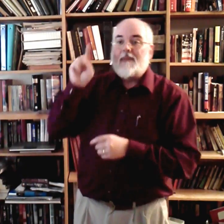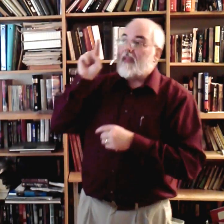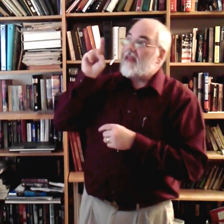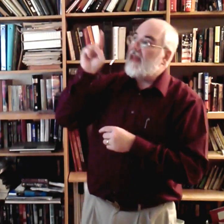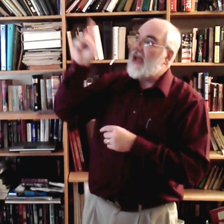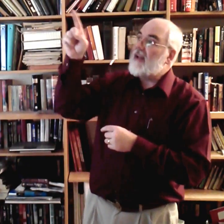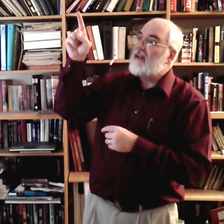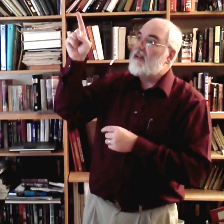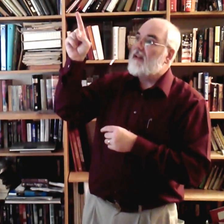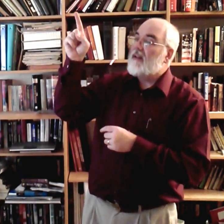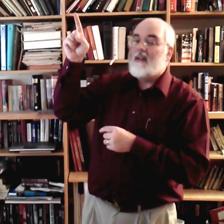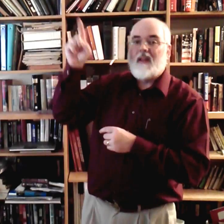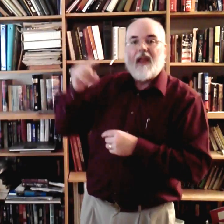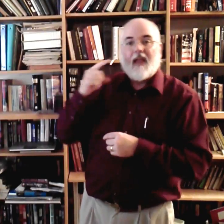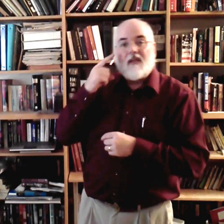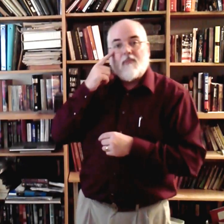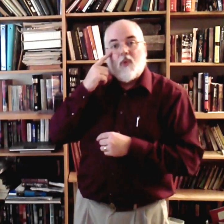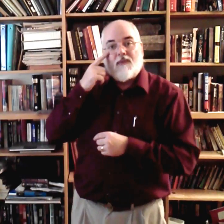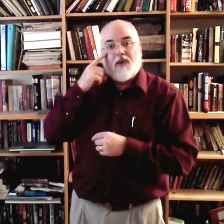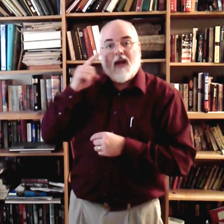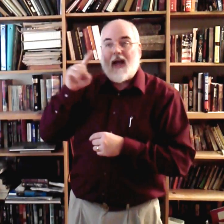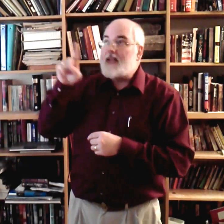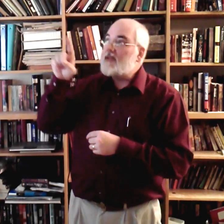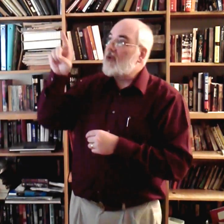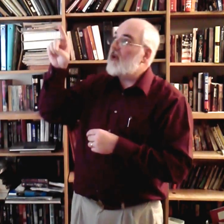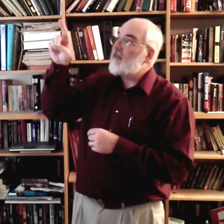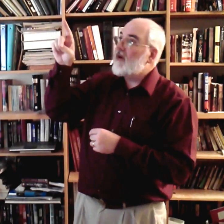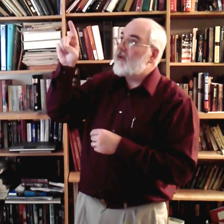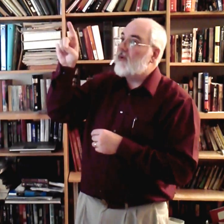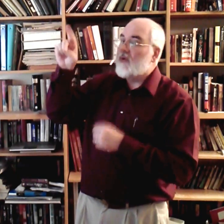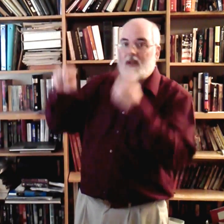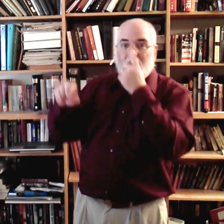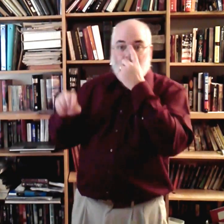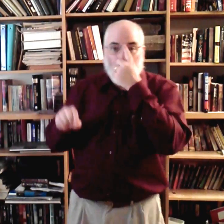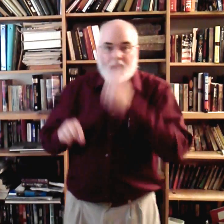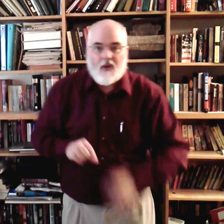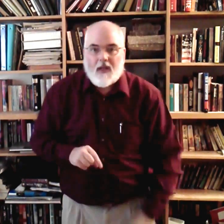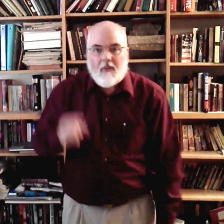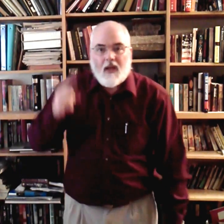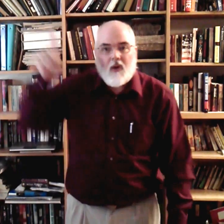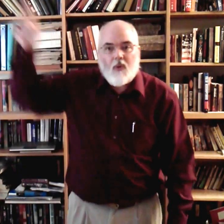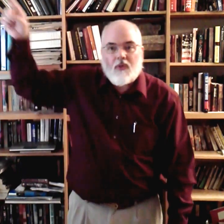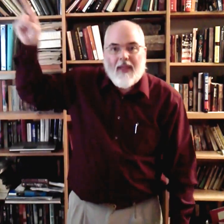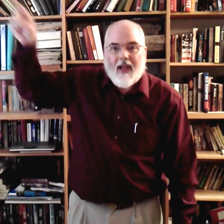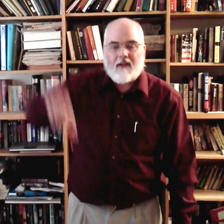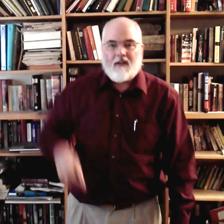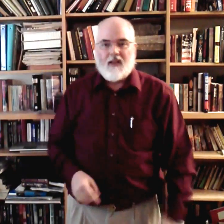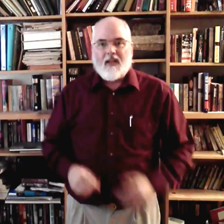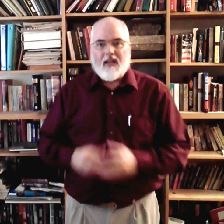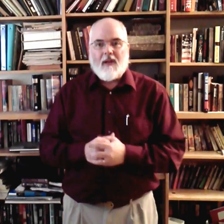In that, and it's important for your eyes to look up there too. Don't be looking at me and go, that. You'll